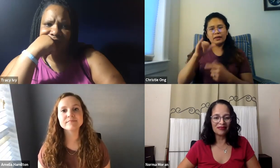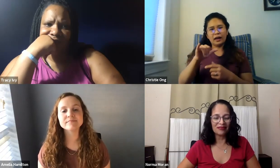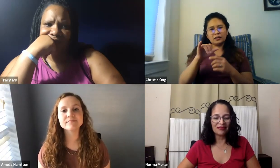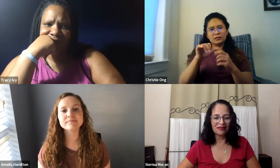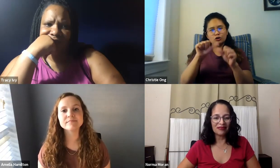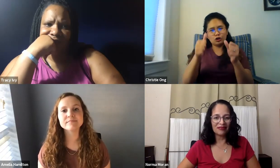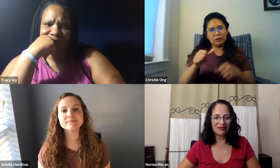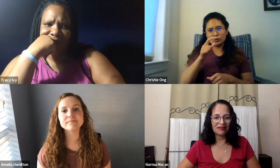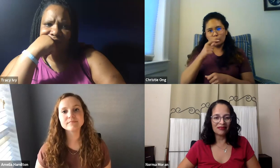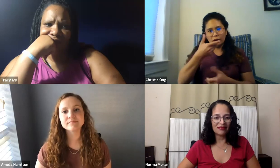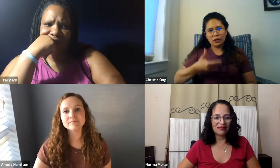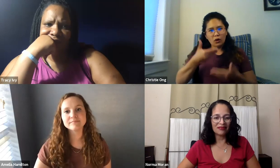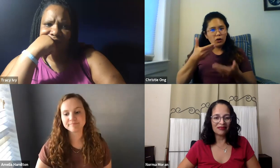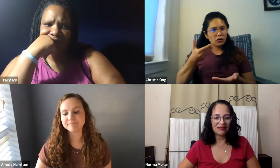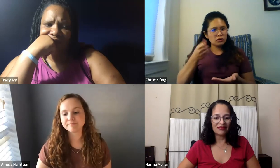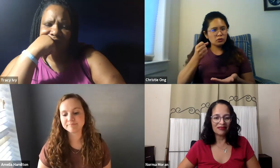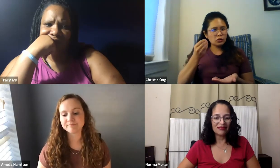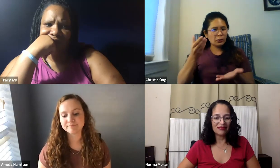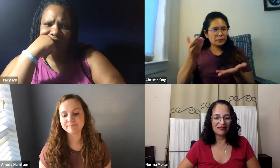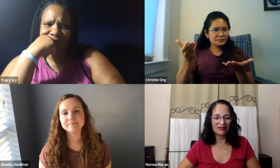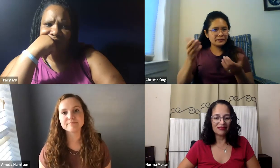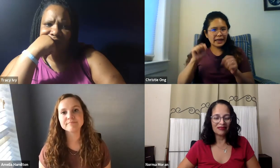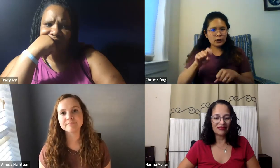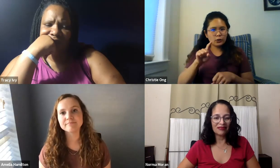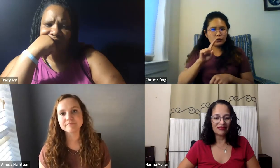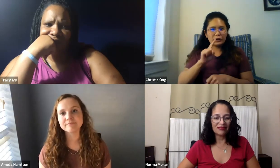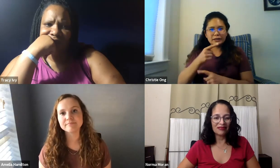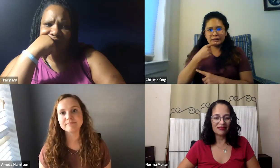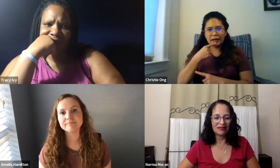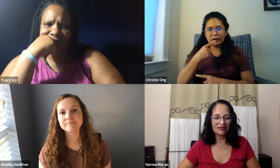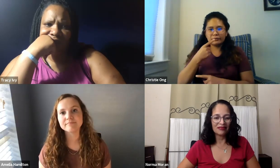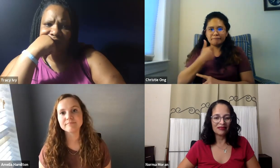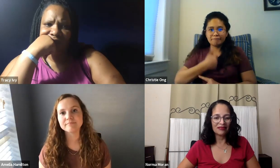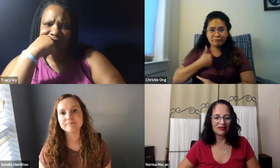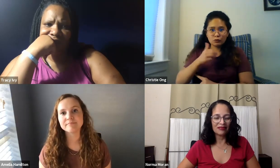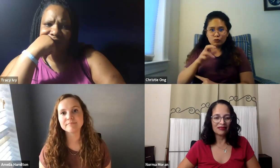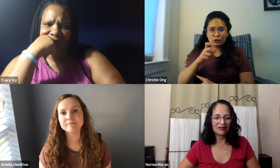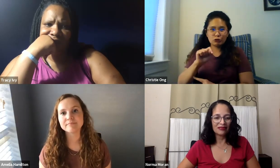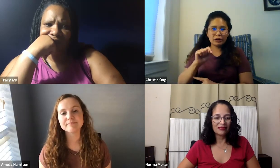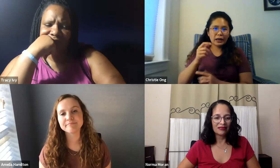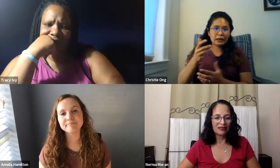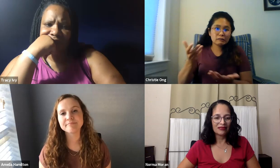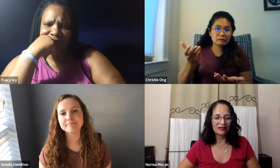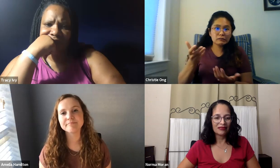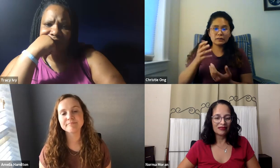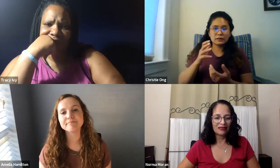Christy's saying, I mean, yes, I made mistakes, but that's part of who you are. It's part of who I am. So regret.